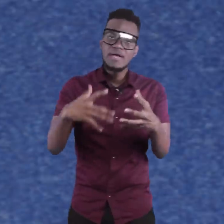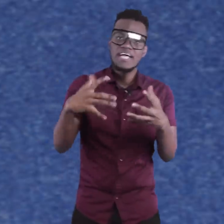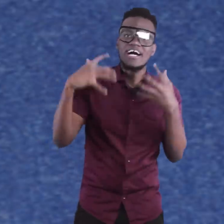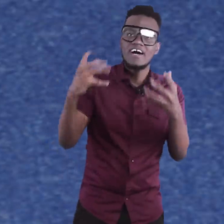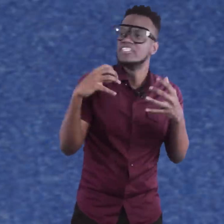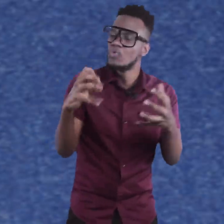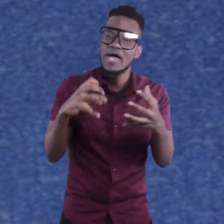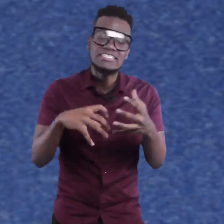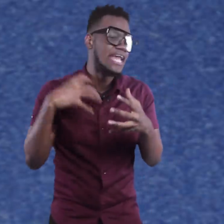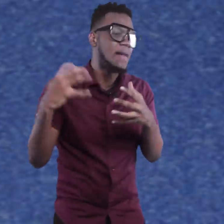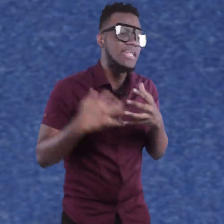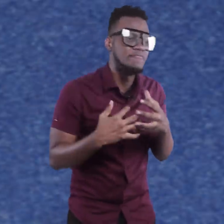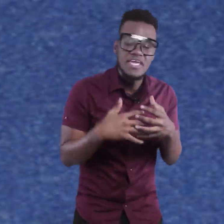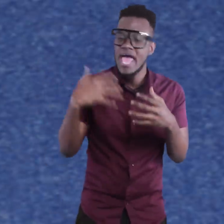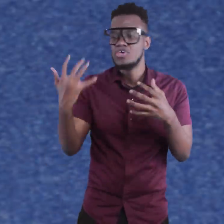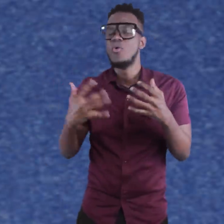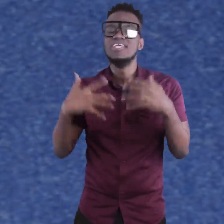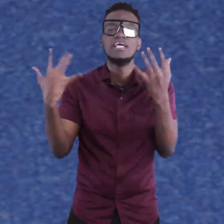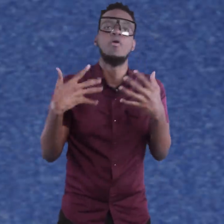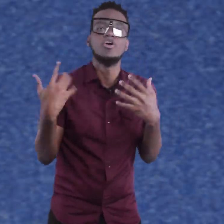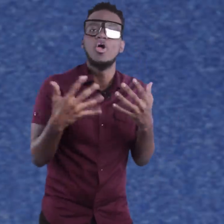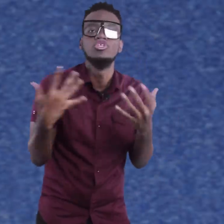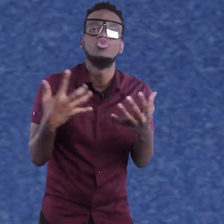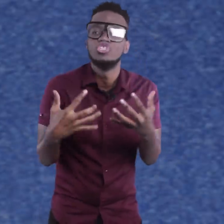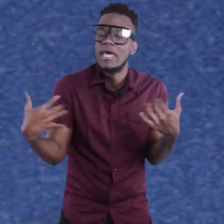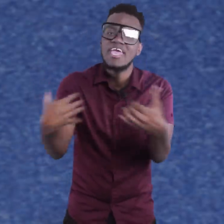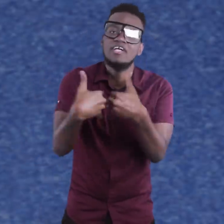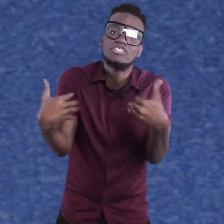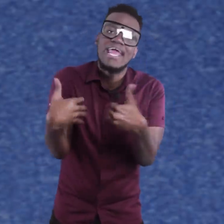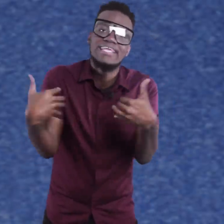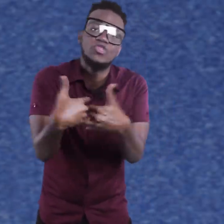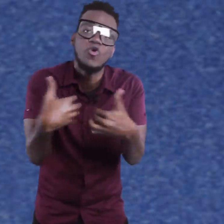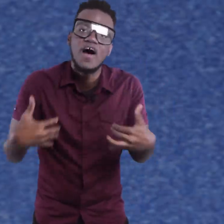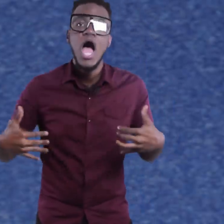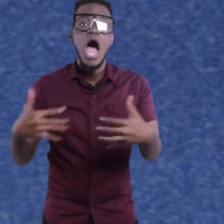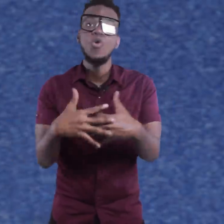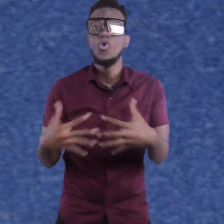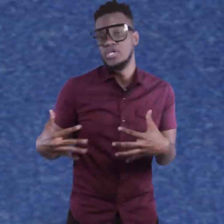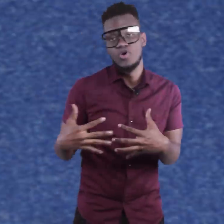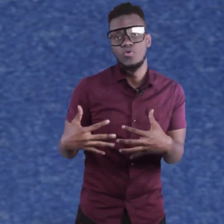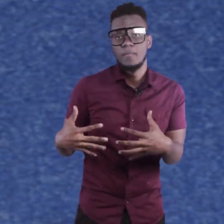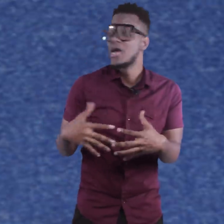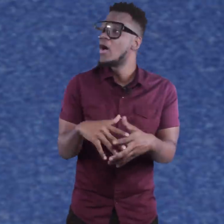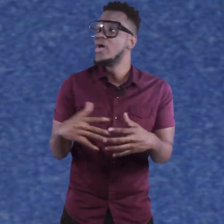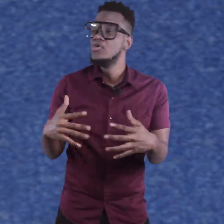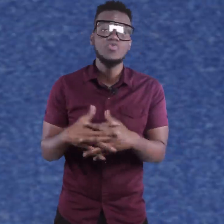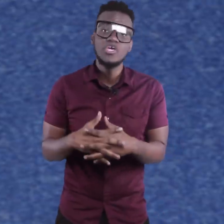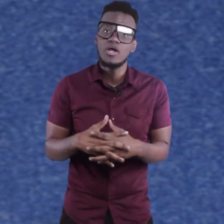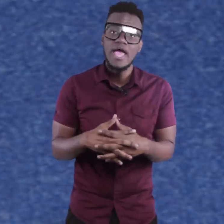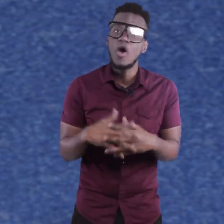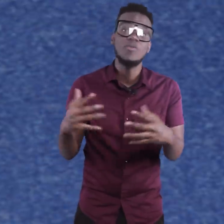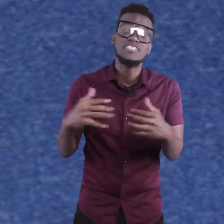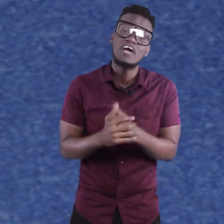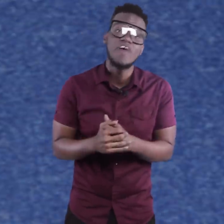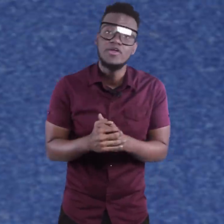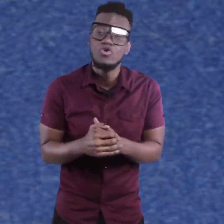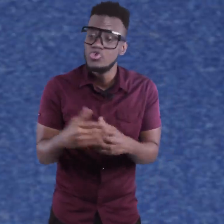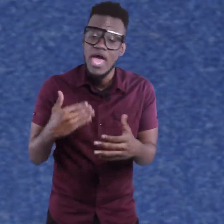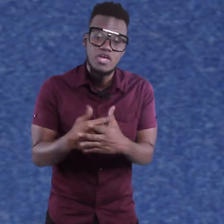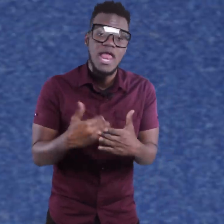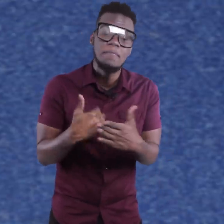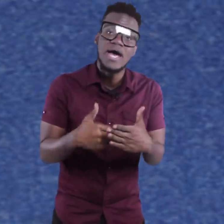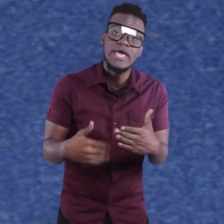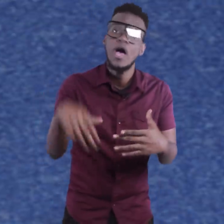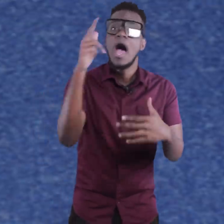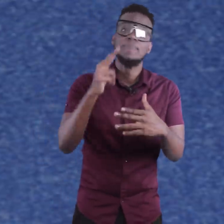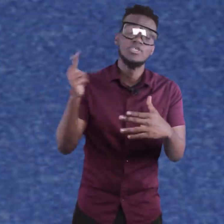So you see, because of coffee swag is like the man them feel like, yo, this is not one girl tune, so them can't just kind of take it over and own it now. Because when you hear like a umot song right now,